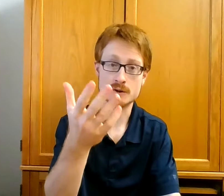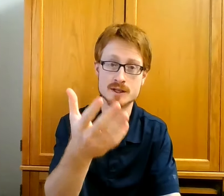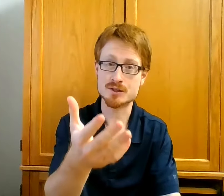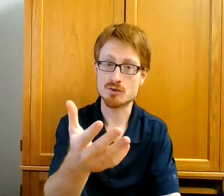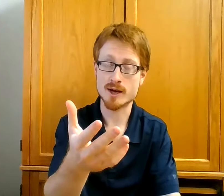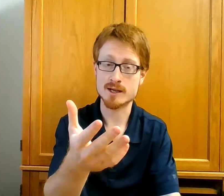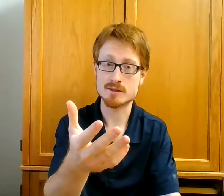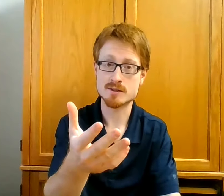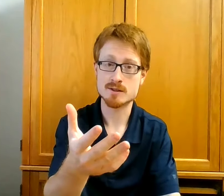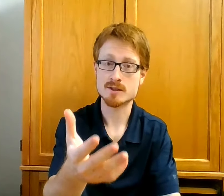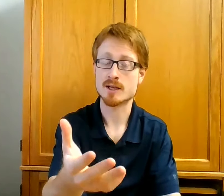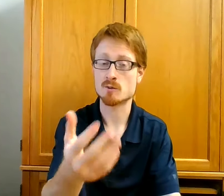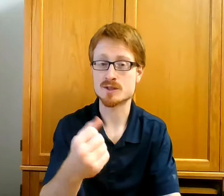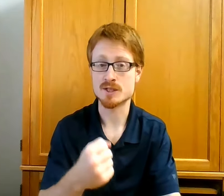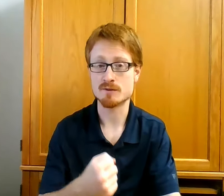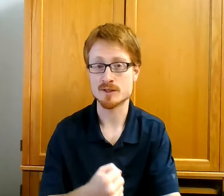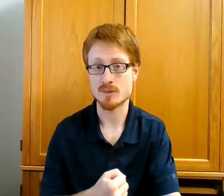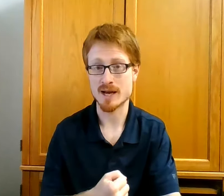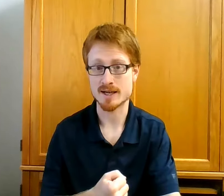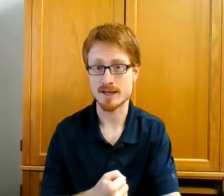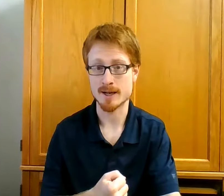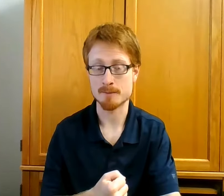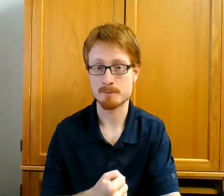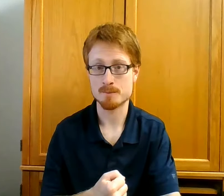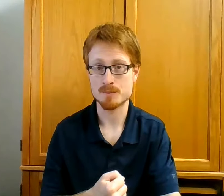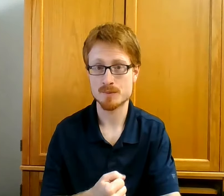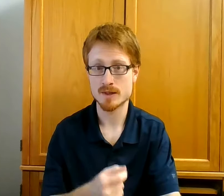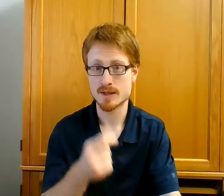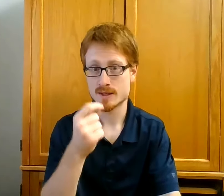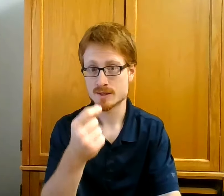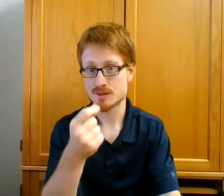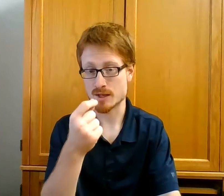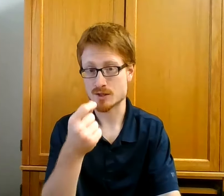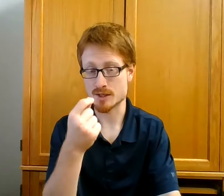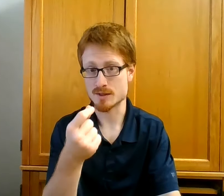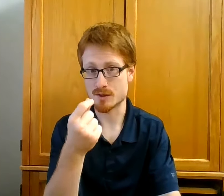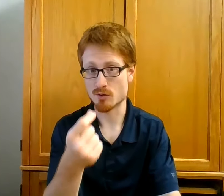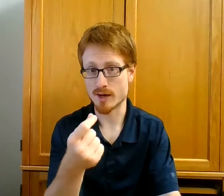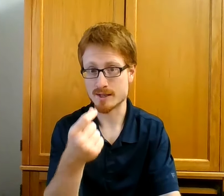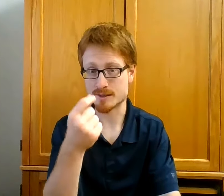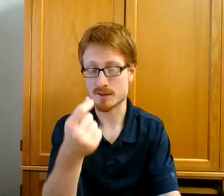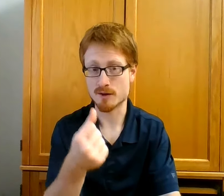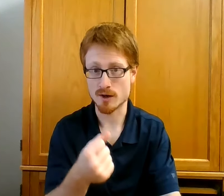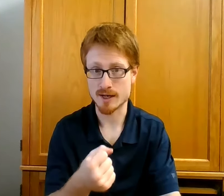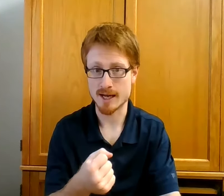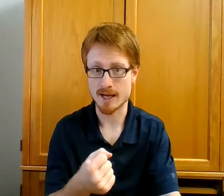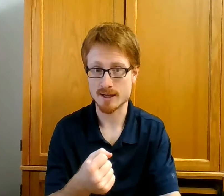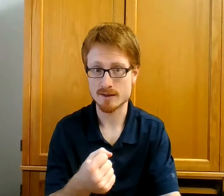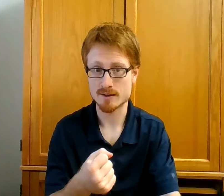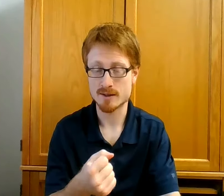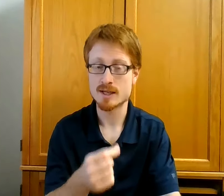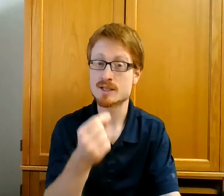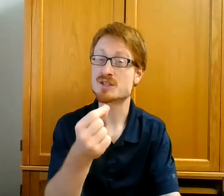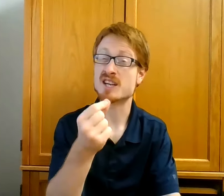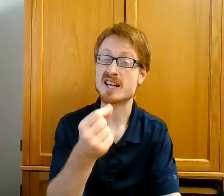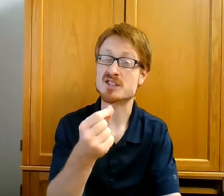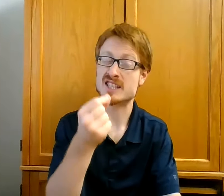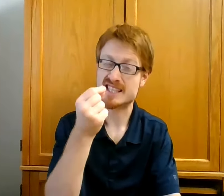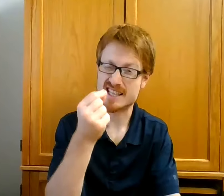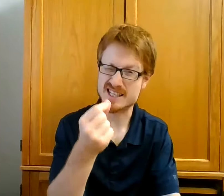his grace and receive us back again. Such is the grace of our God. Such is his